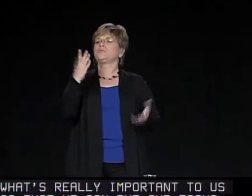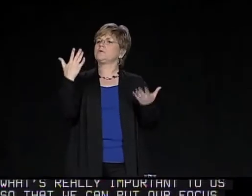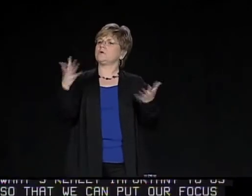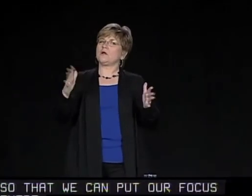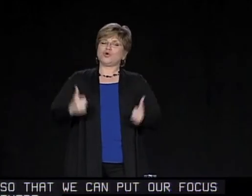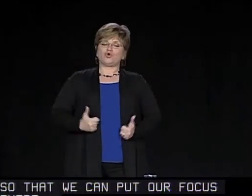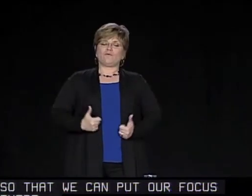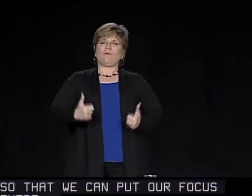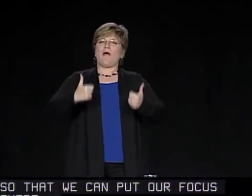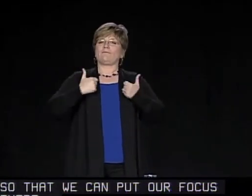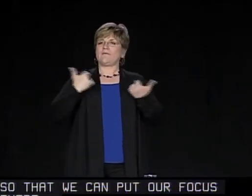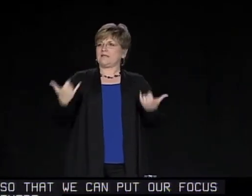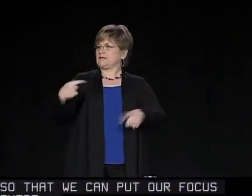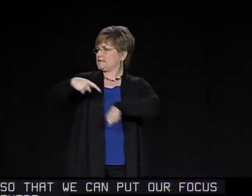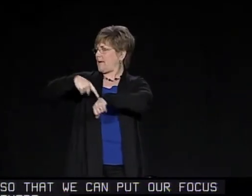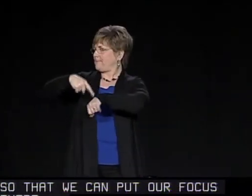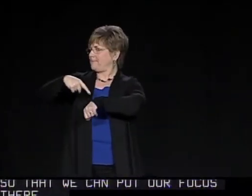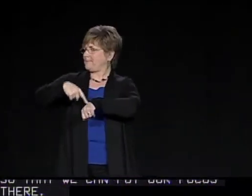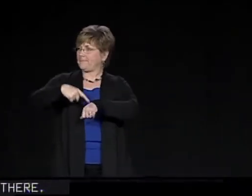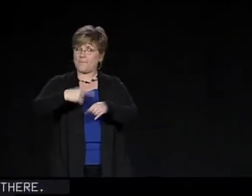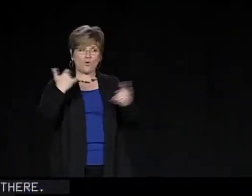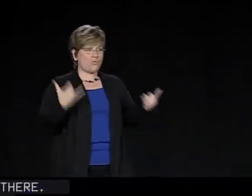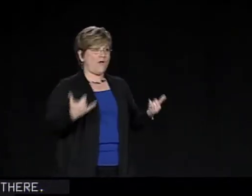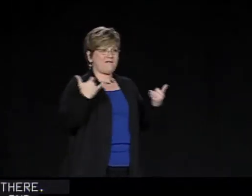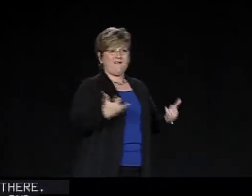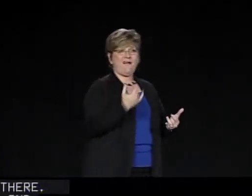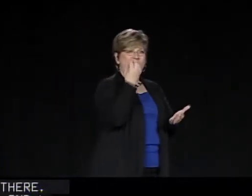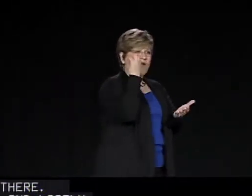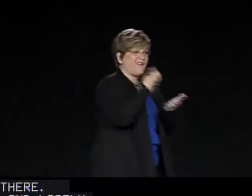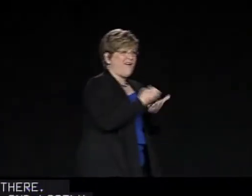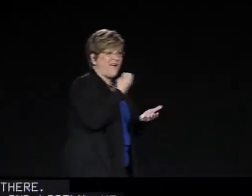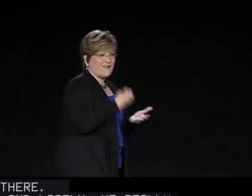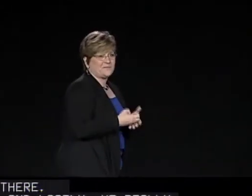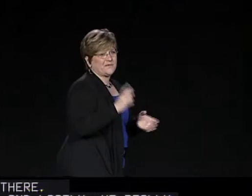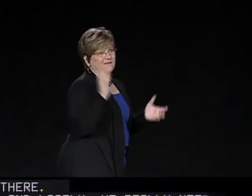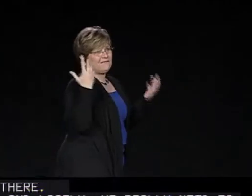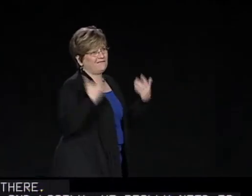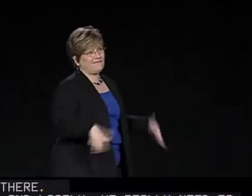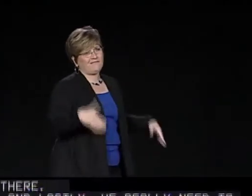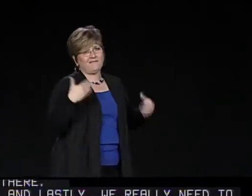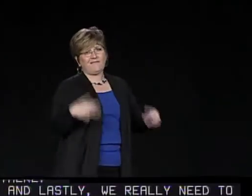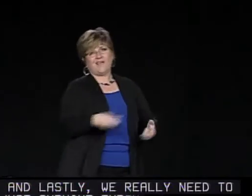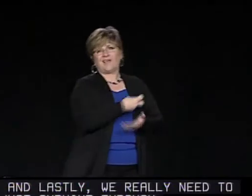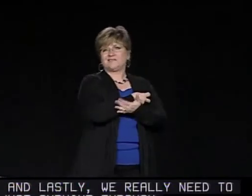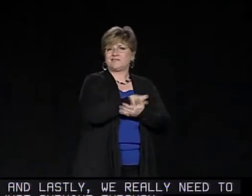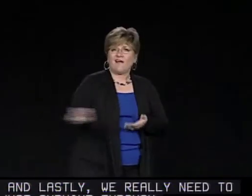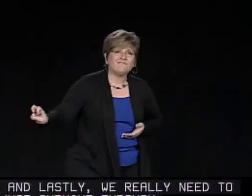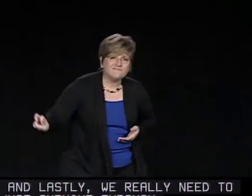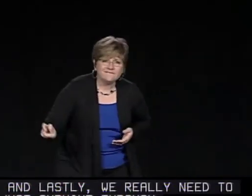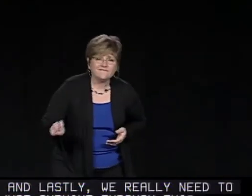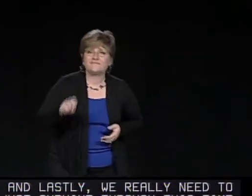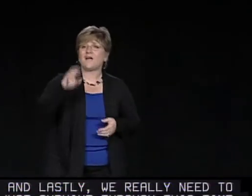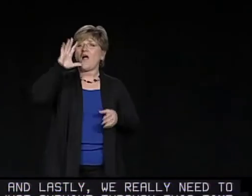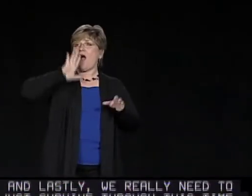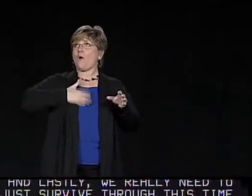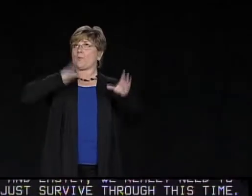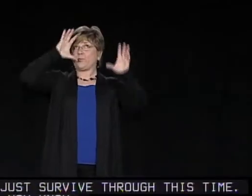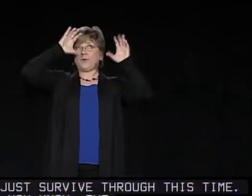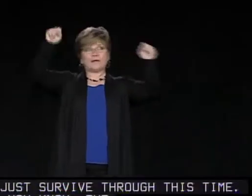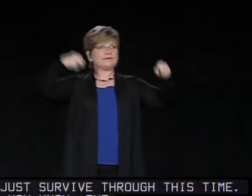And lastly, we really need to just survive through this time. You know, the economy right now is tough.